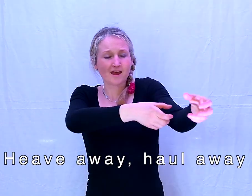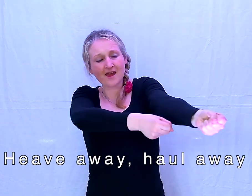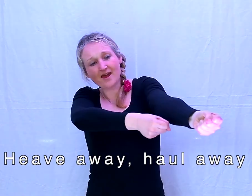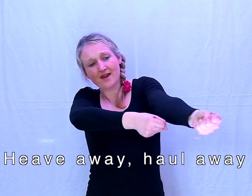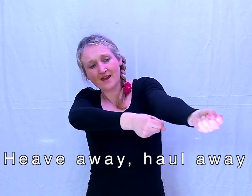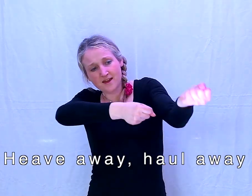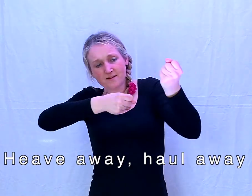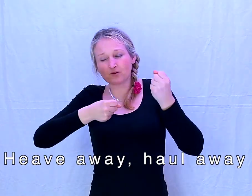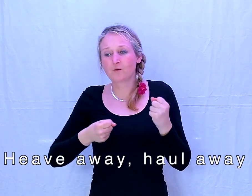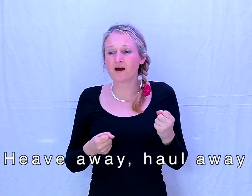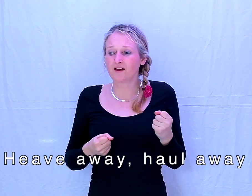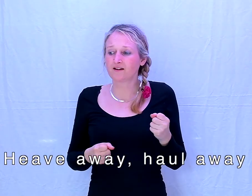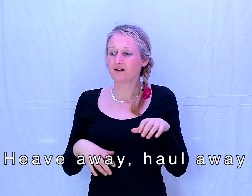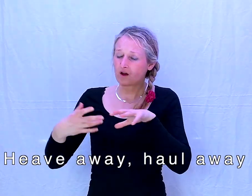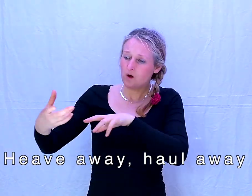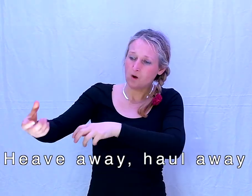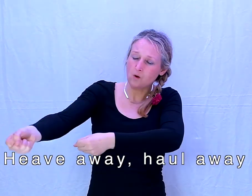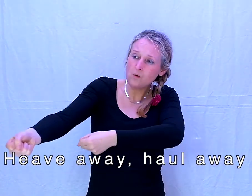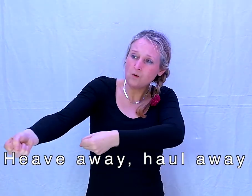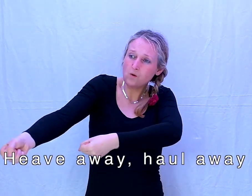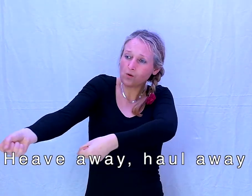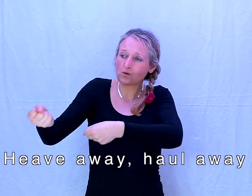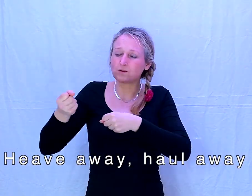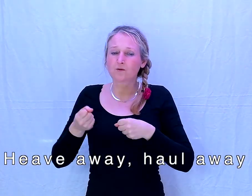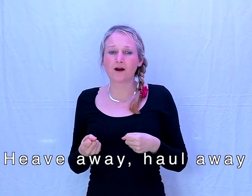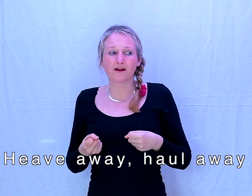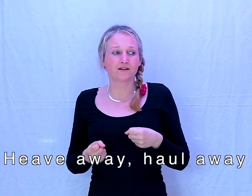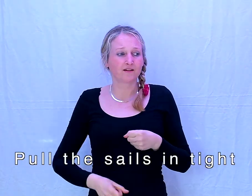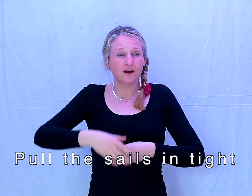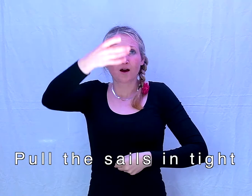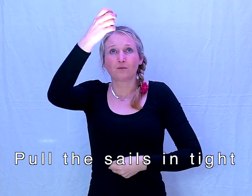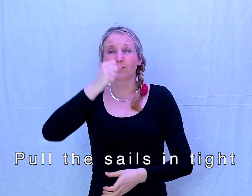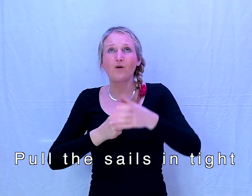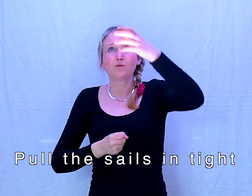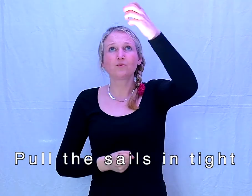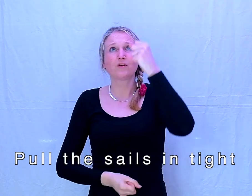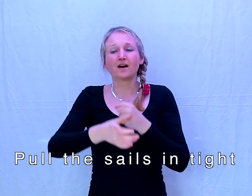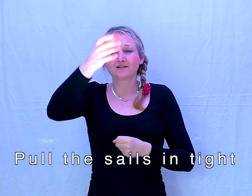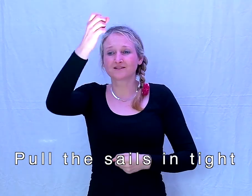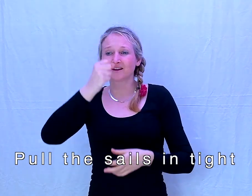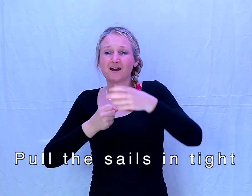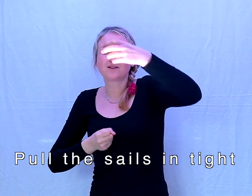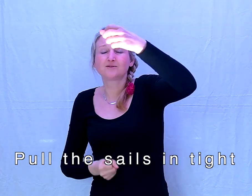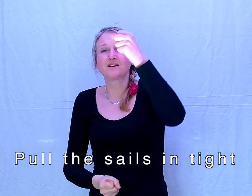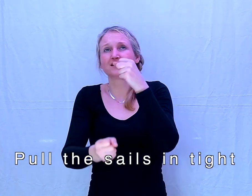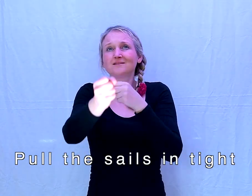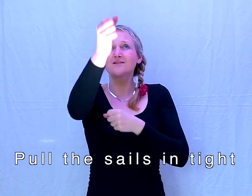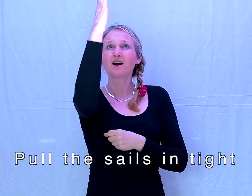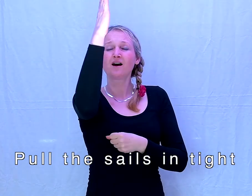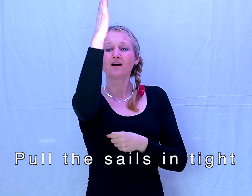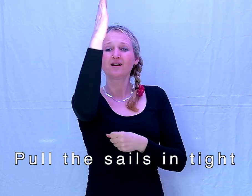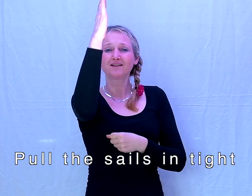Heave away, haul away, pull the sails in tight.